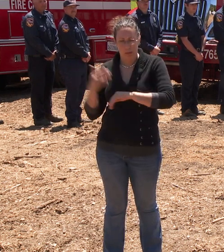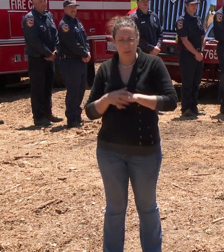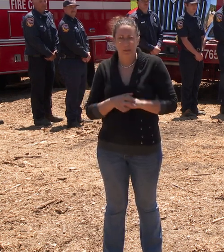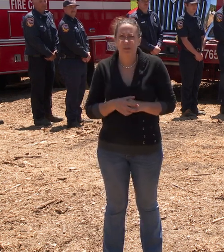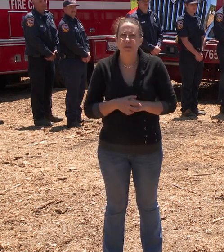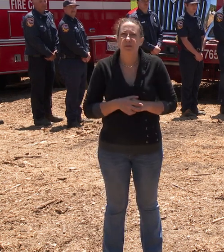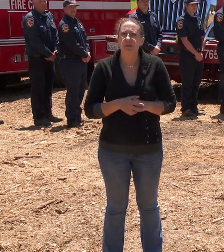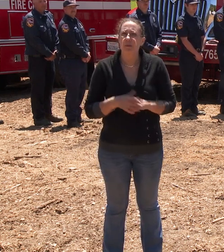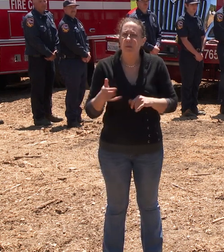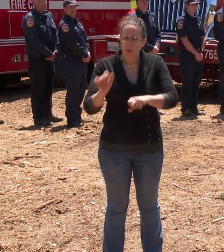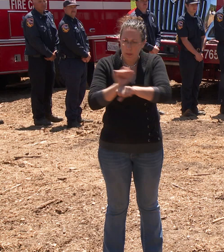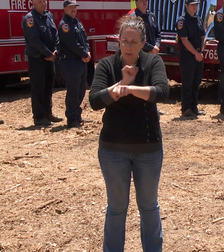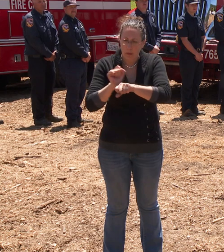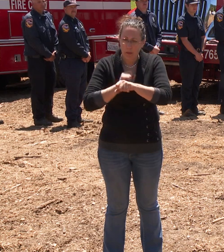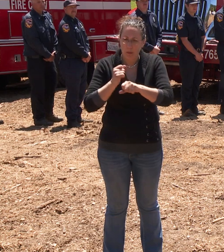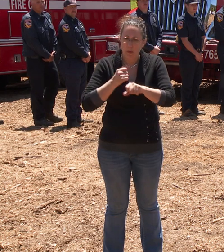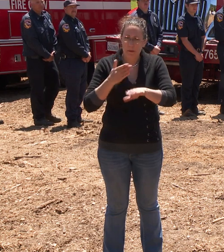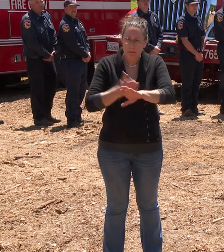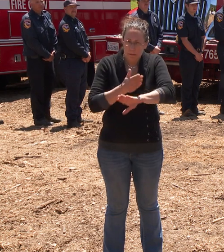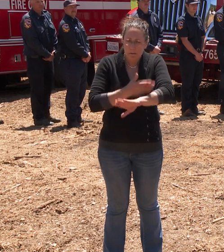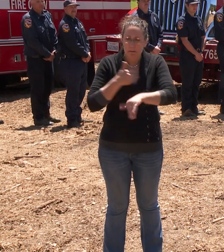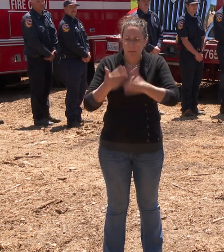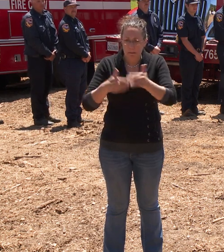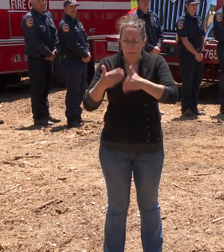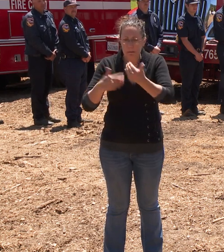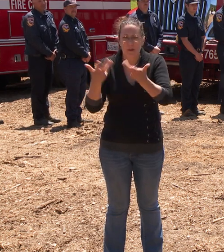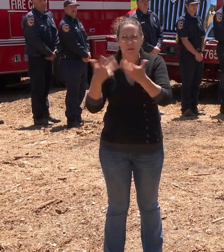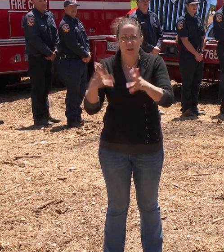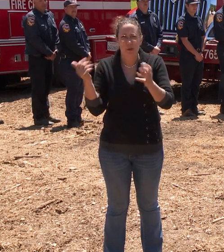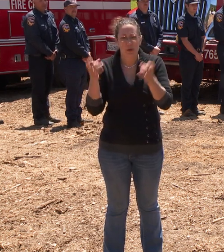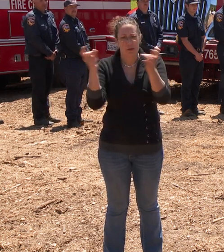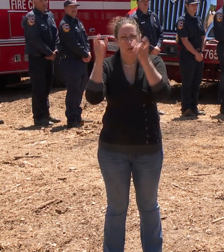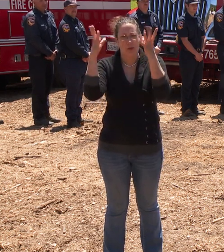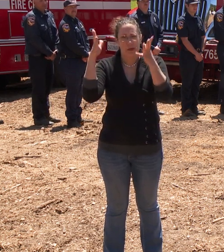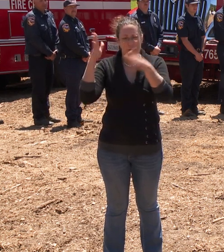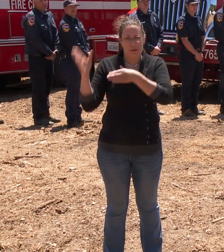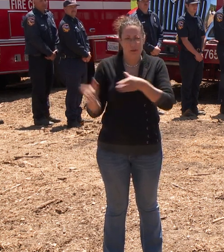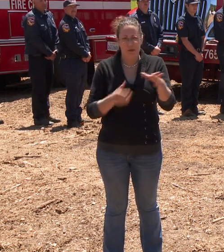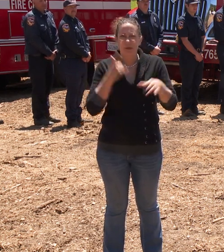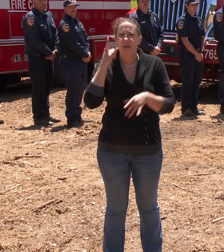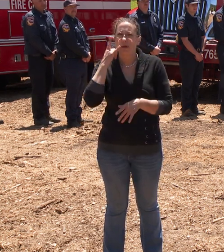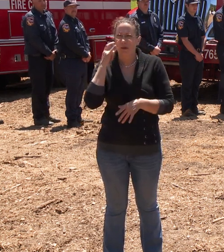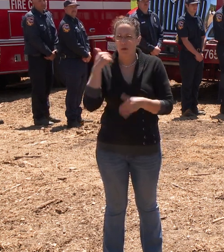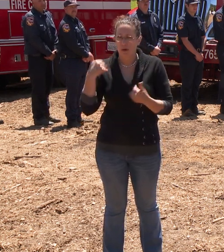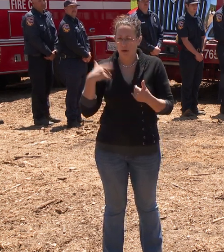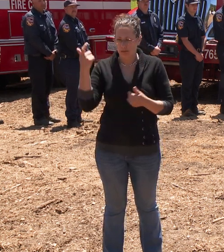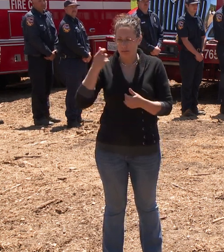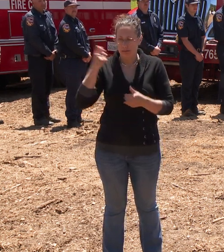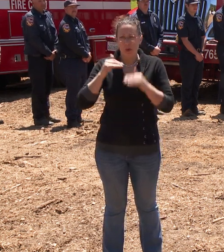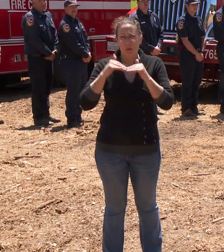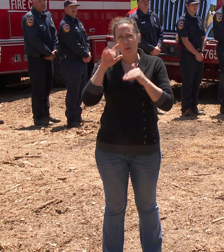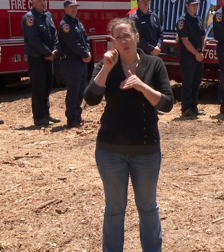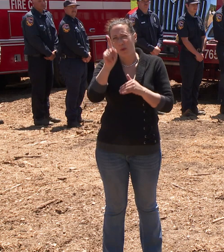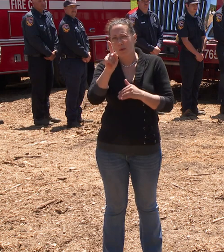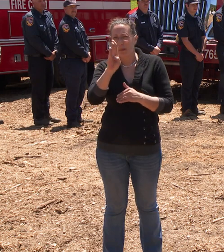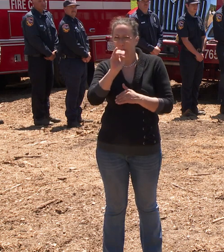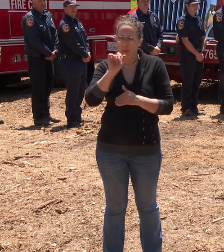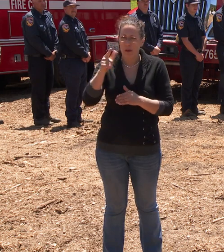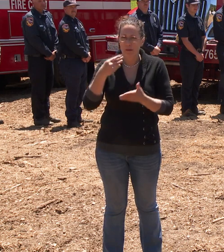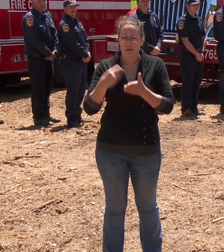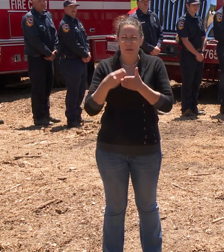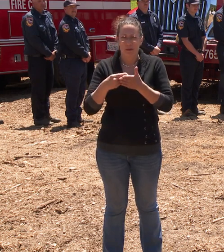We're getting this work done under the Forest Service's wildfire crisis strategy, under which California has received over one billion dollars